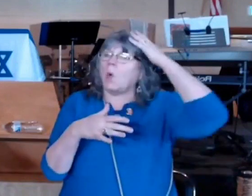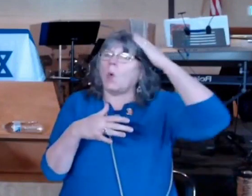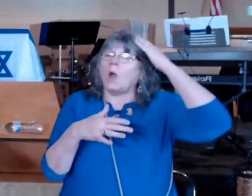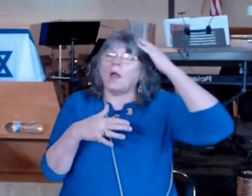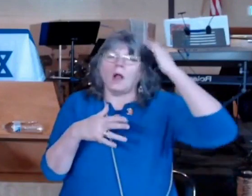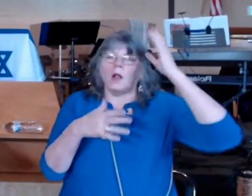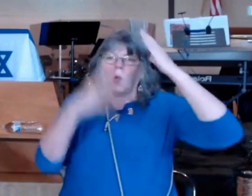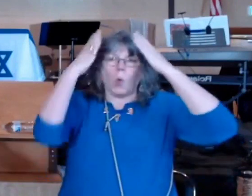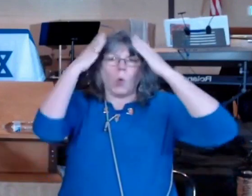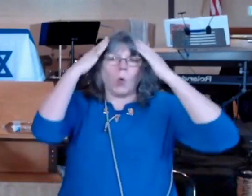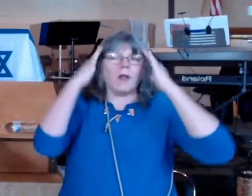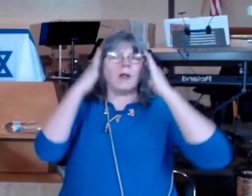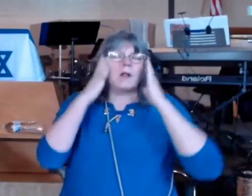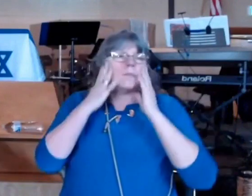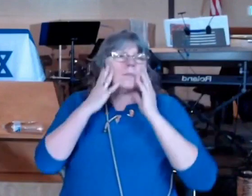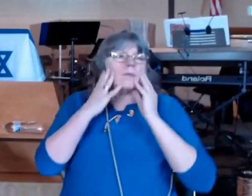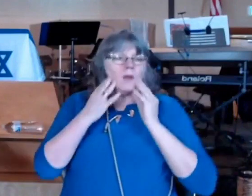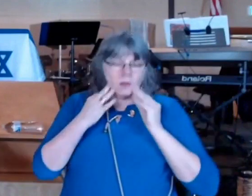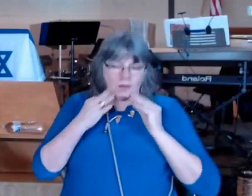runs down the wheel of Aaron